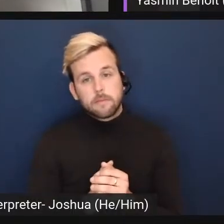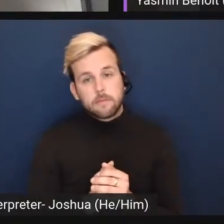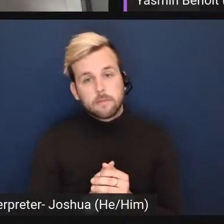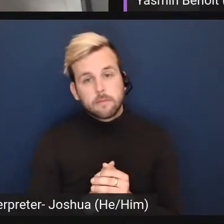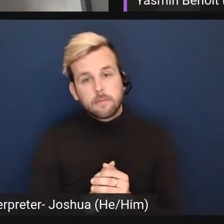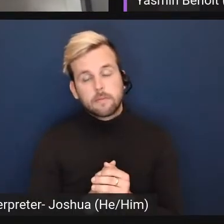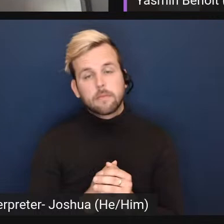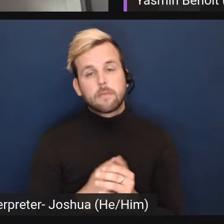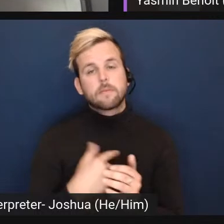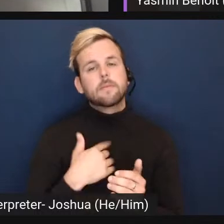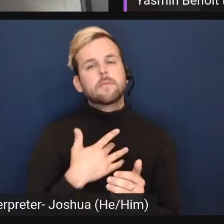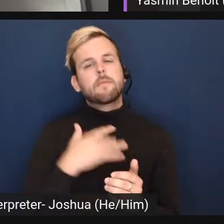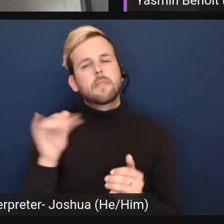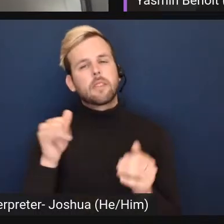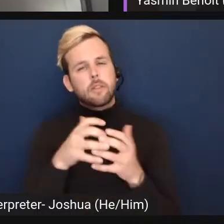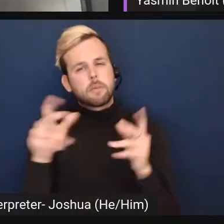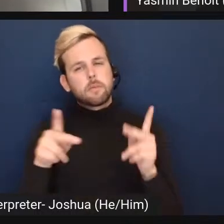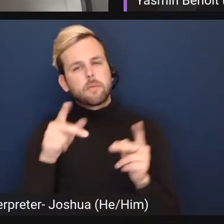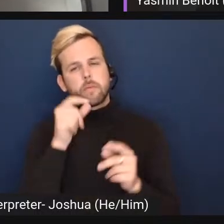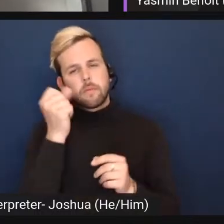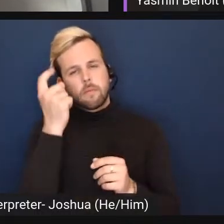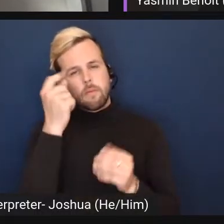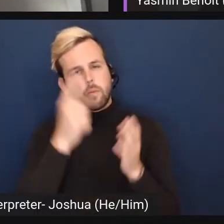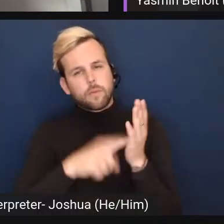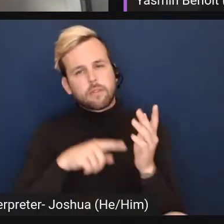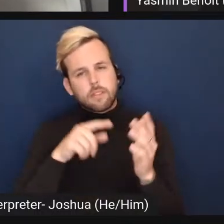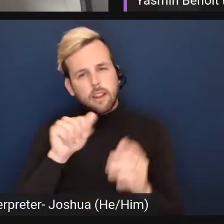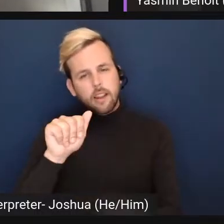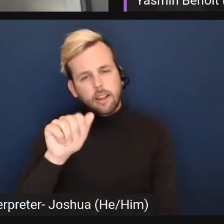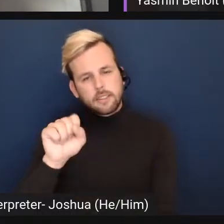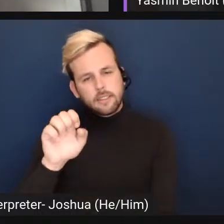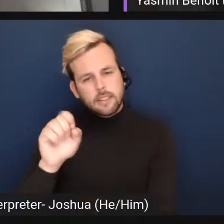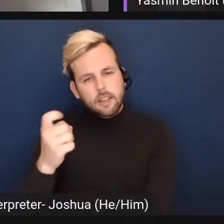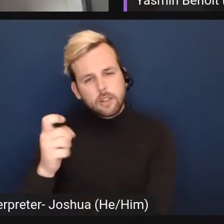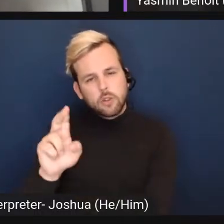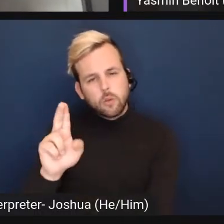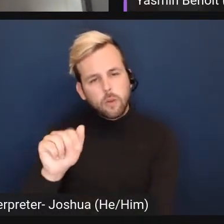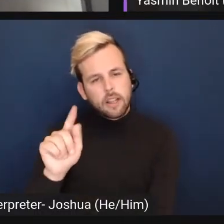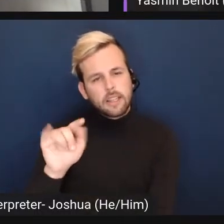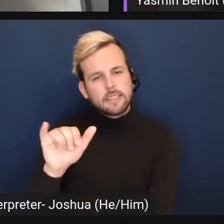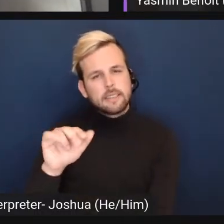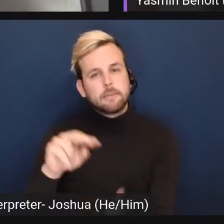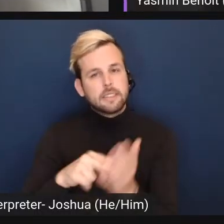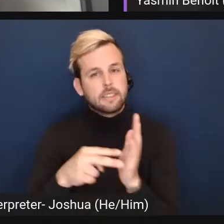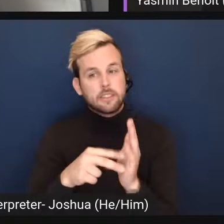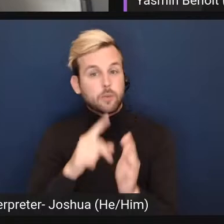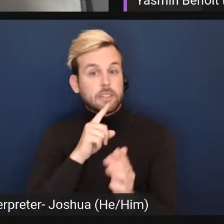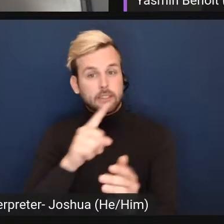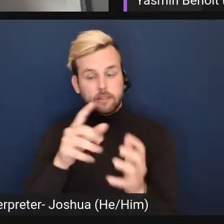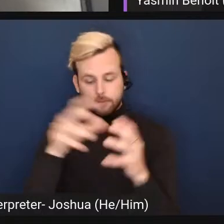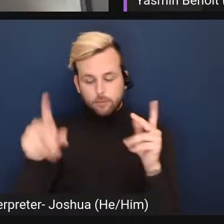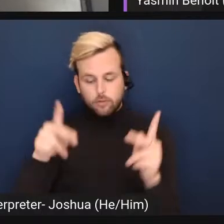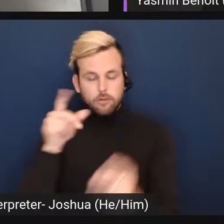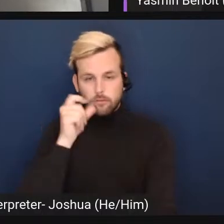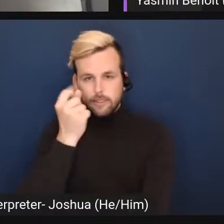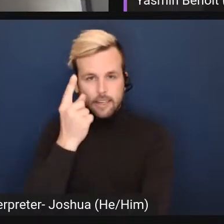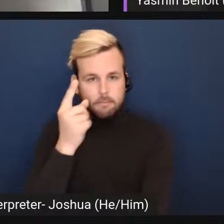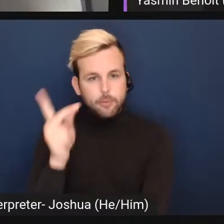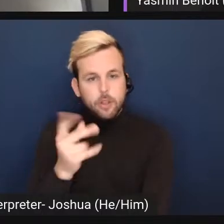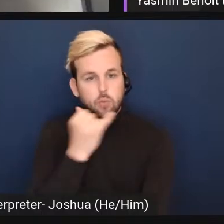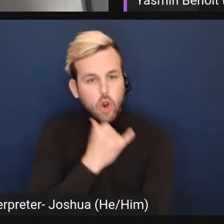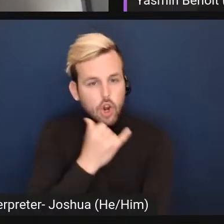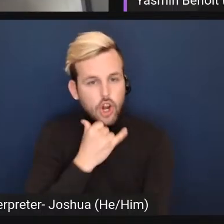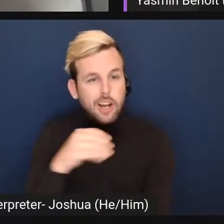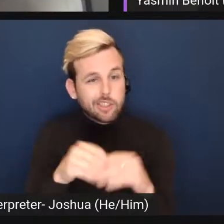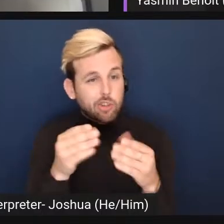Well, I feel like a lot of people don't know what the actual definition of asexuality is in the first place. Like a lot of people get it wrong in